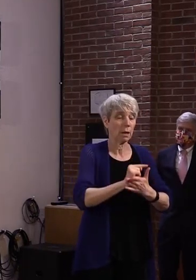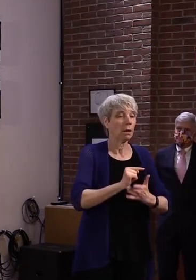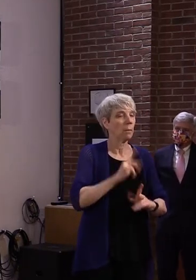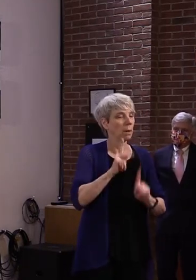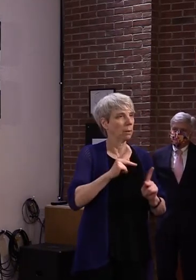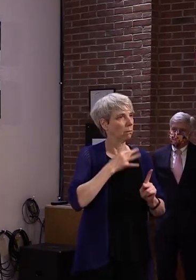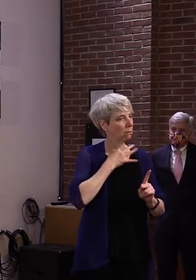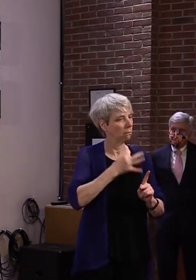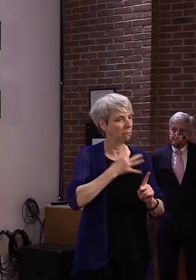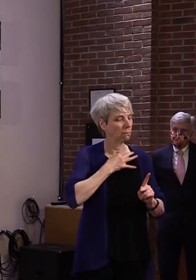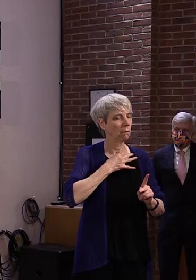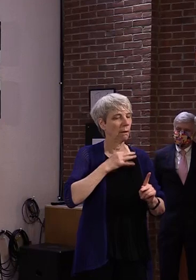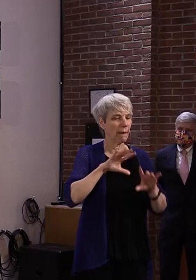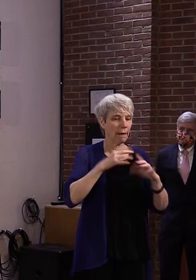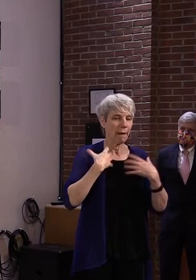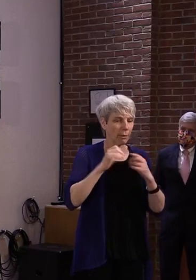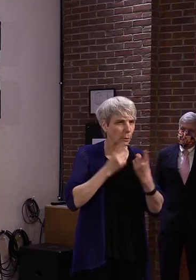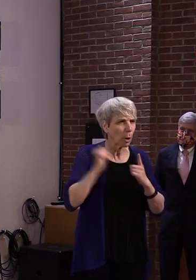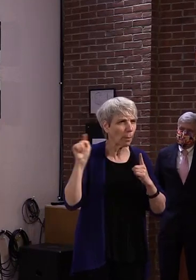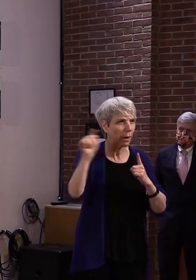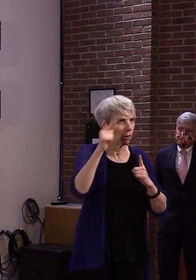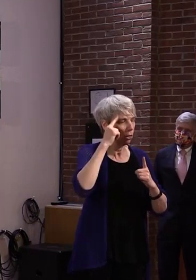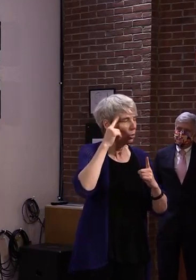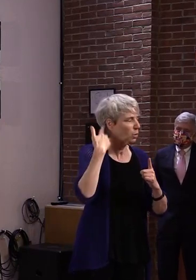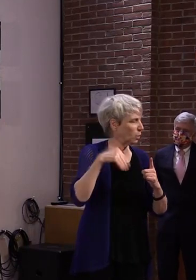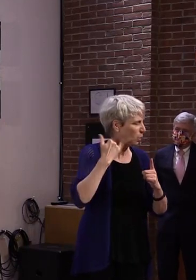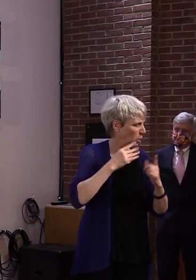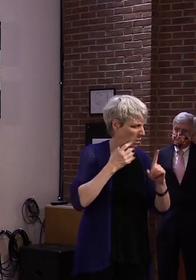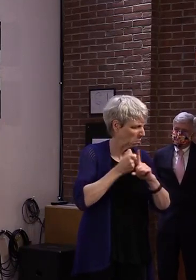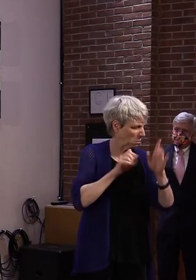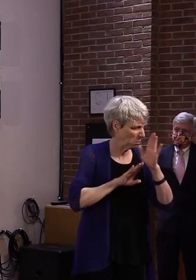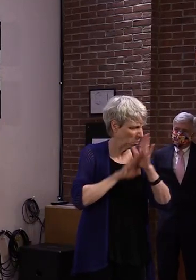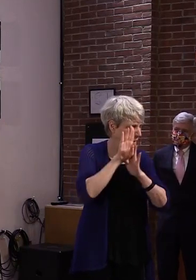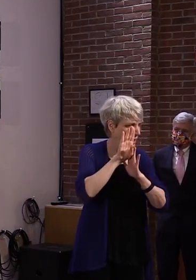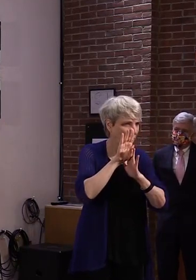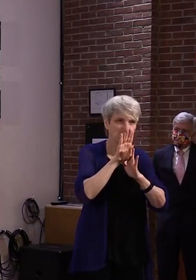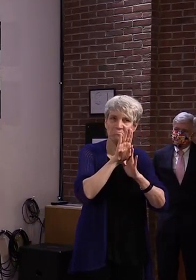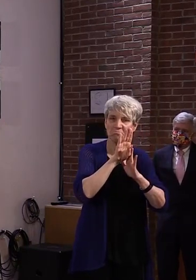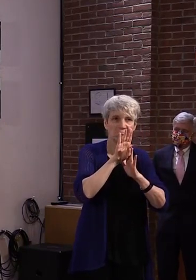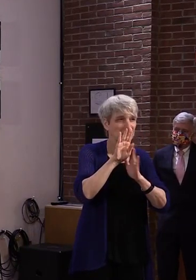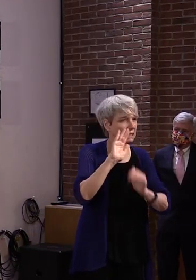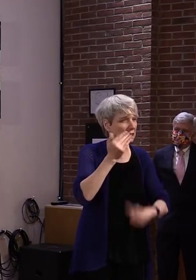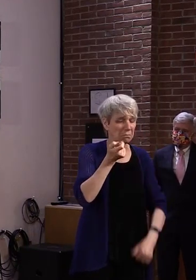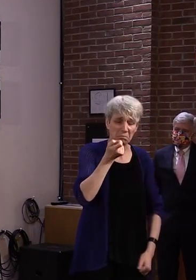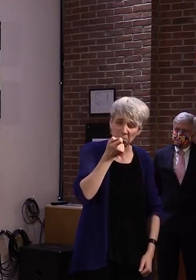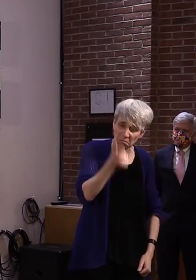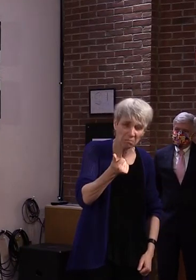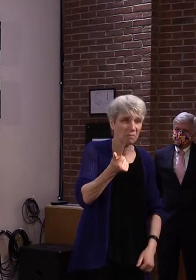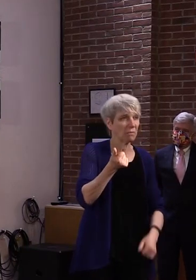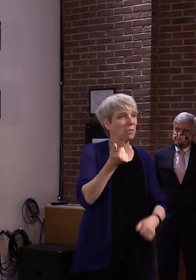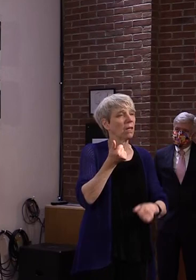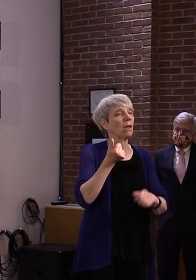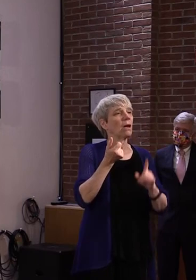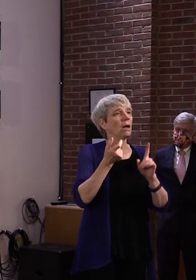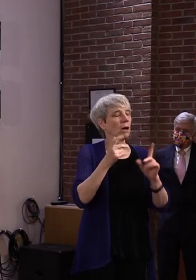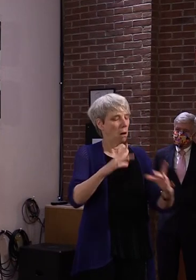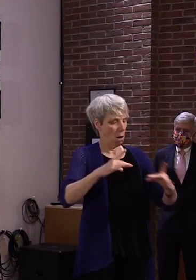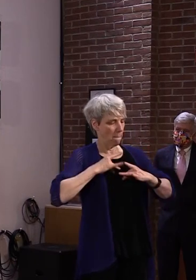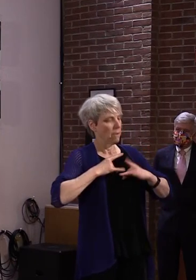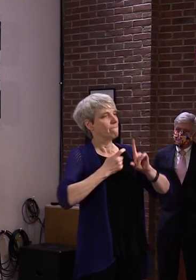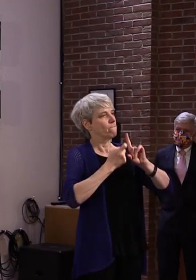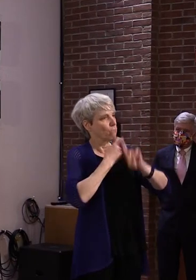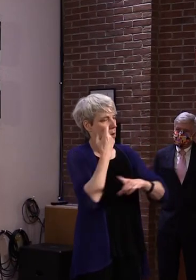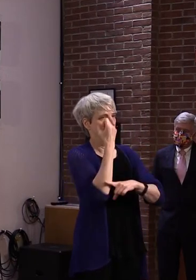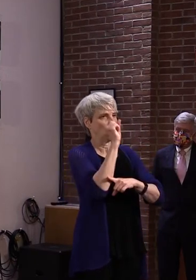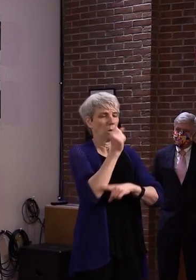set off the next wave, the reality is very hard to document abundant cases coming from protests.